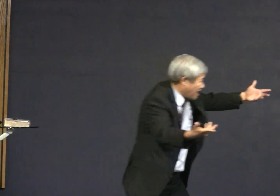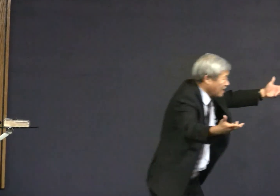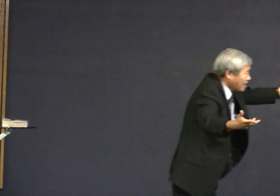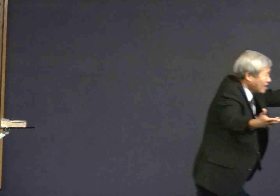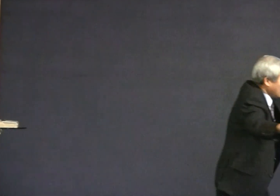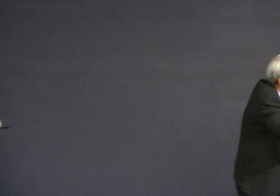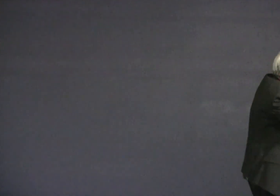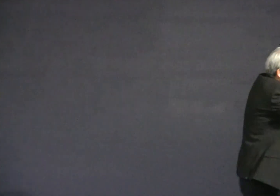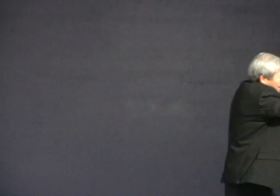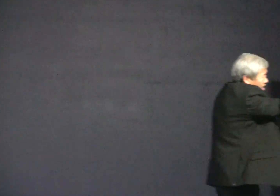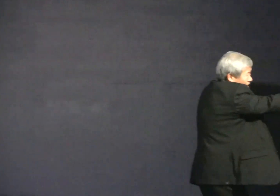service.